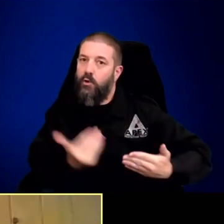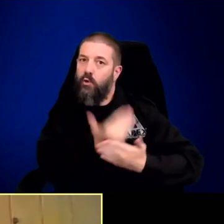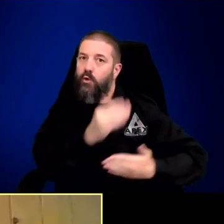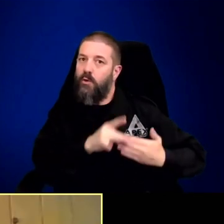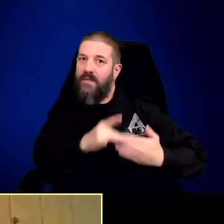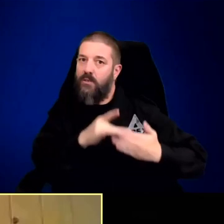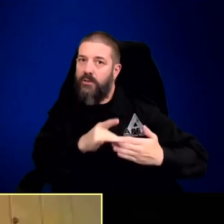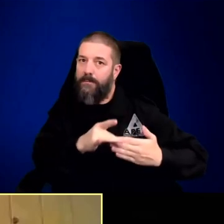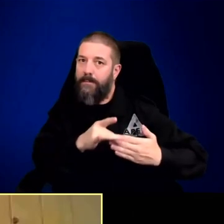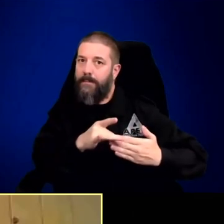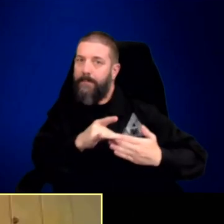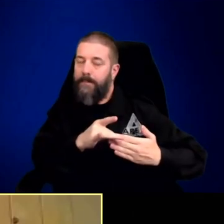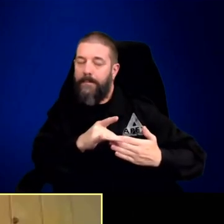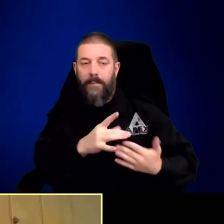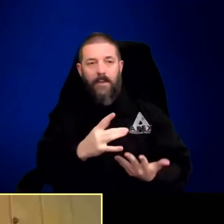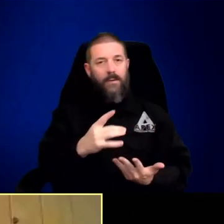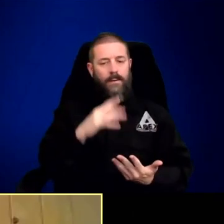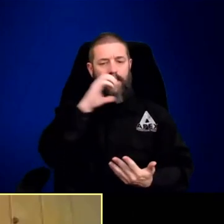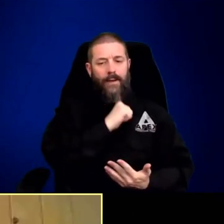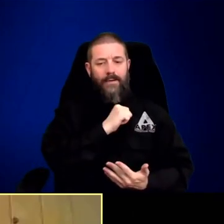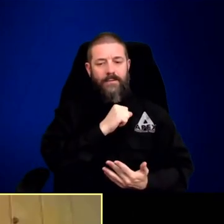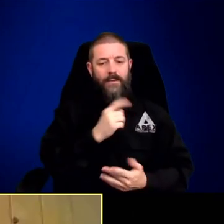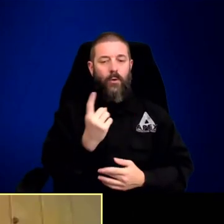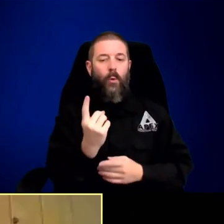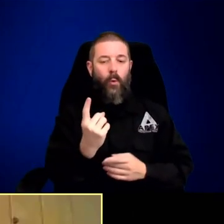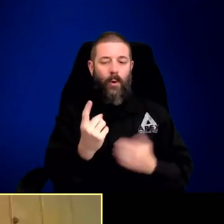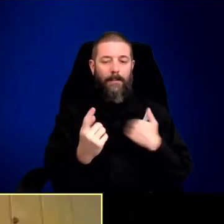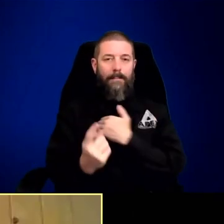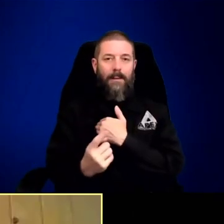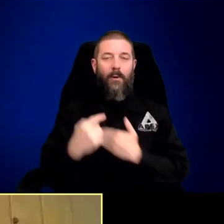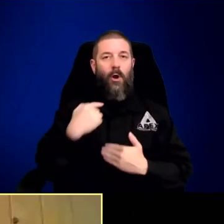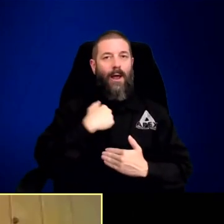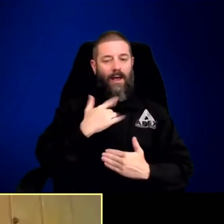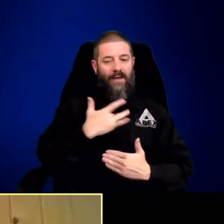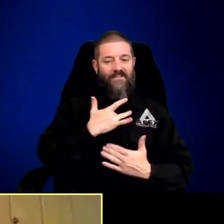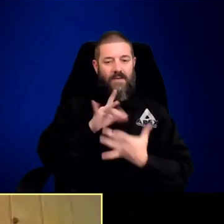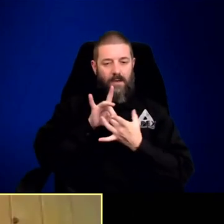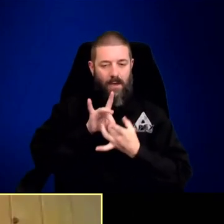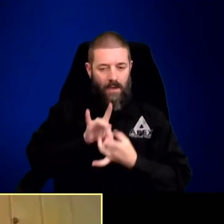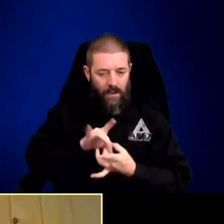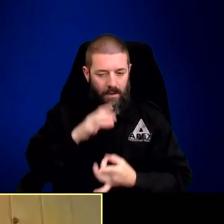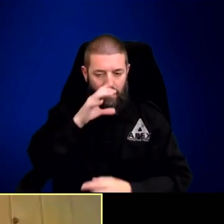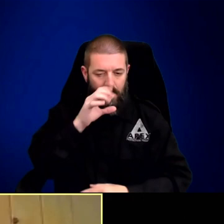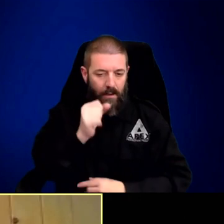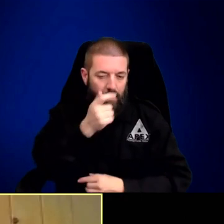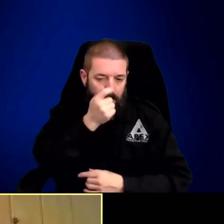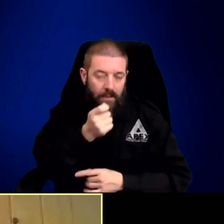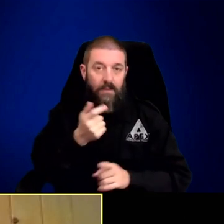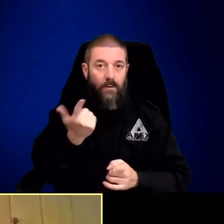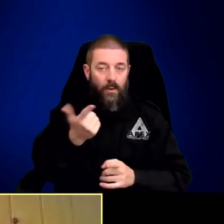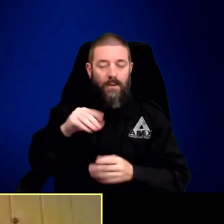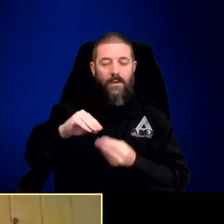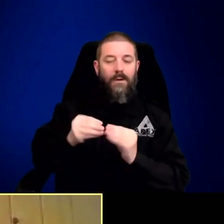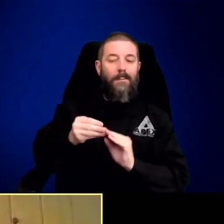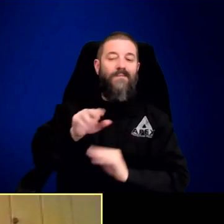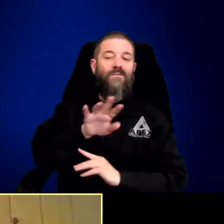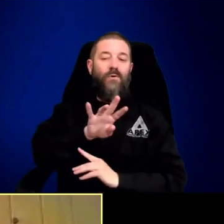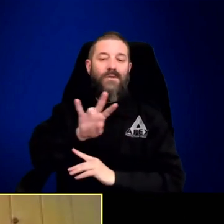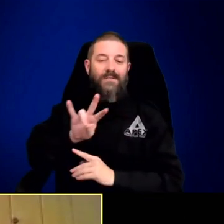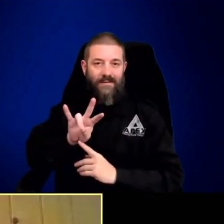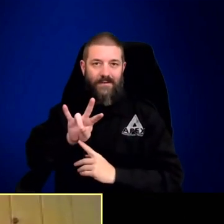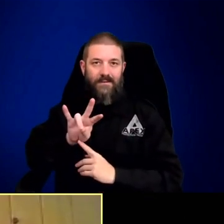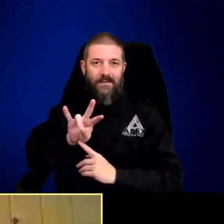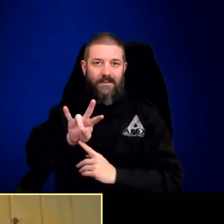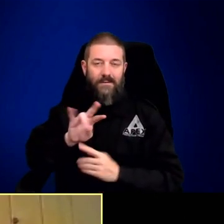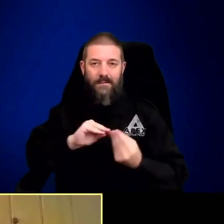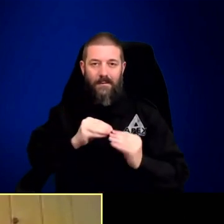male, and our impression is that he's doing a good job. So, it's kind of the next generation of leadership. In terms